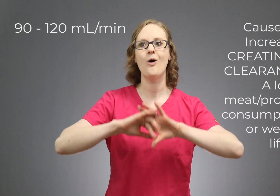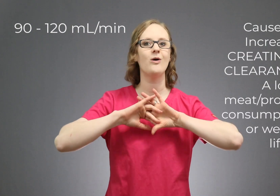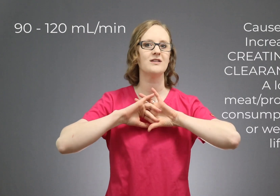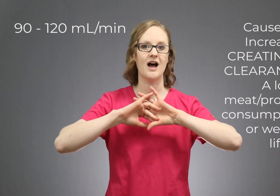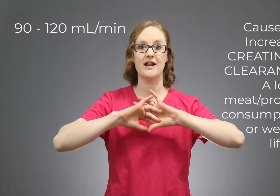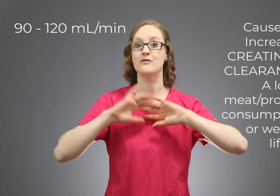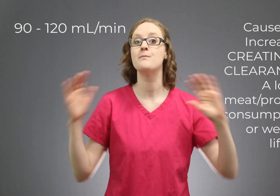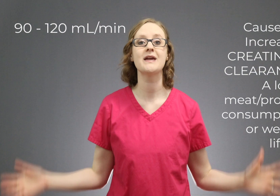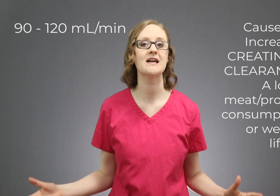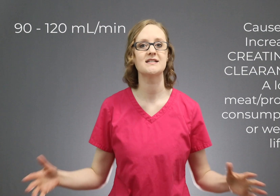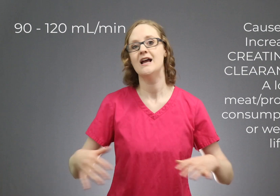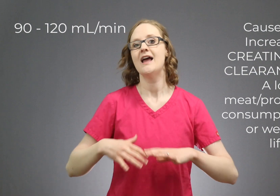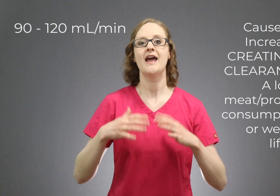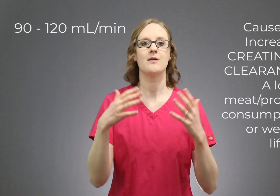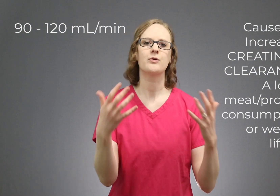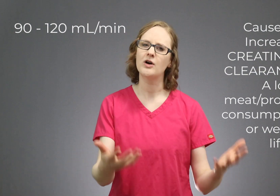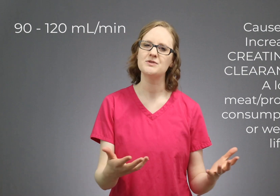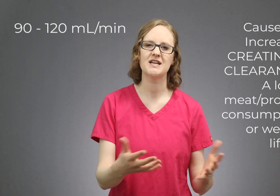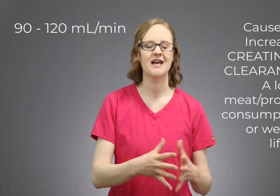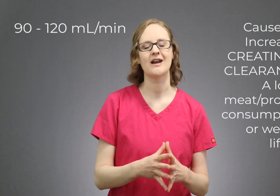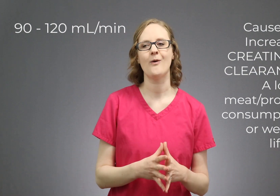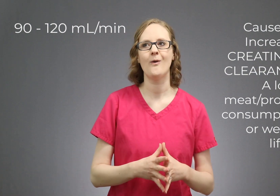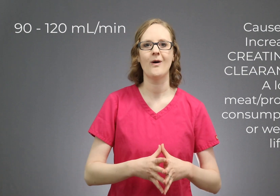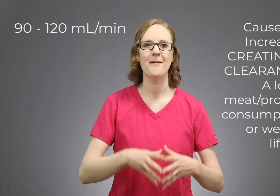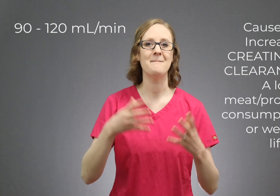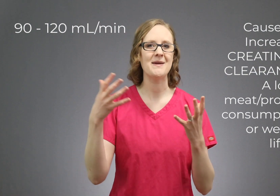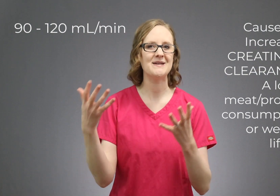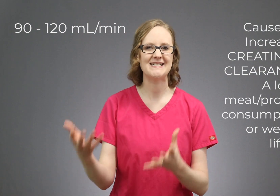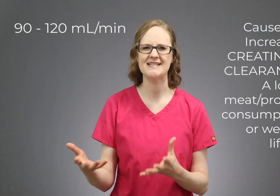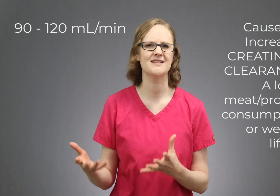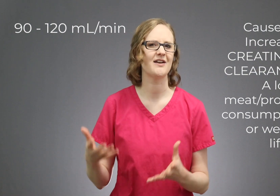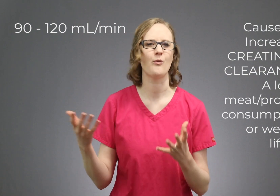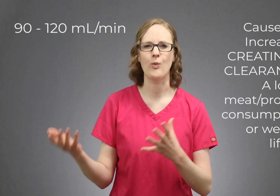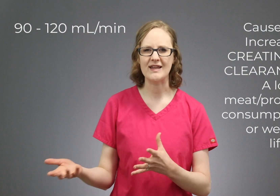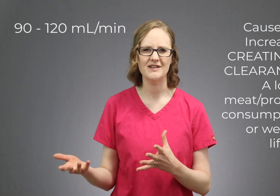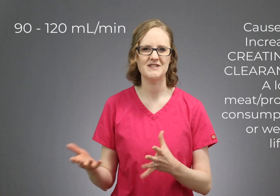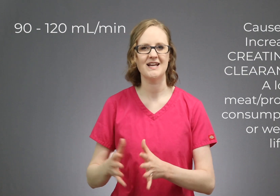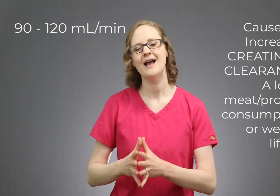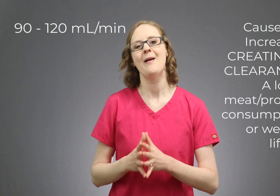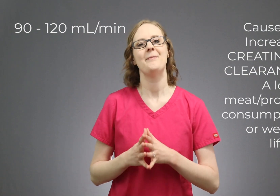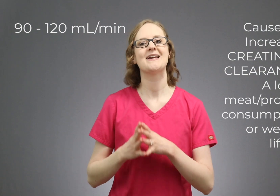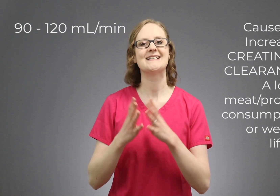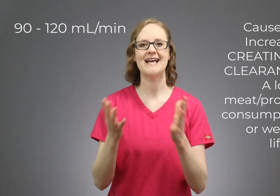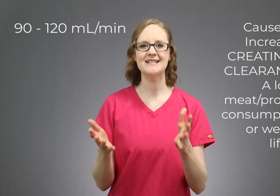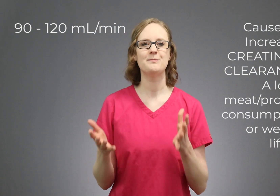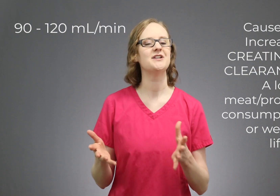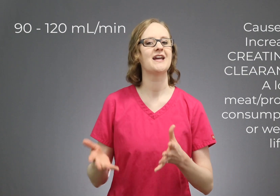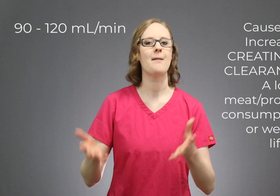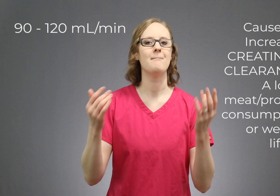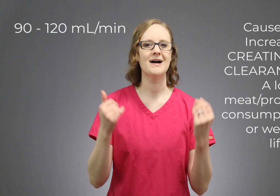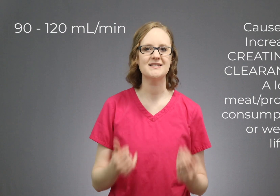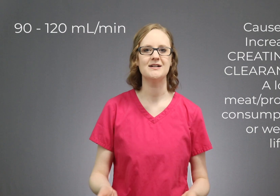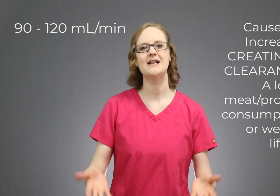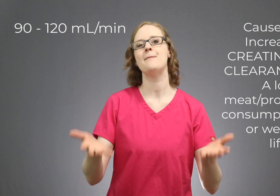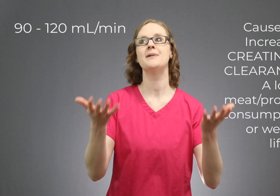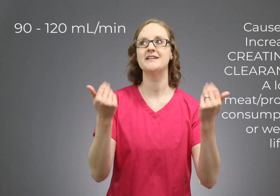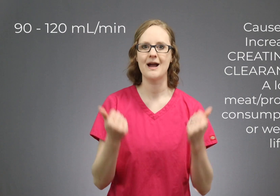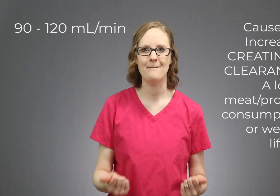whole lot of meat and protein, or maybe does a lot of weight lifting, because that's building up muscle and building up